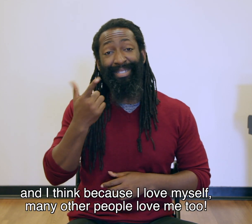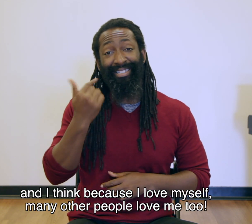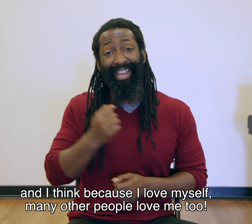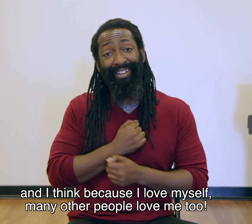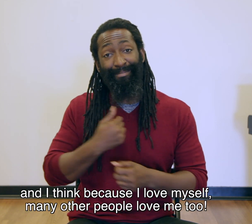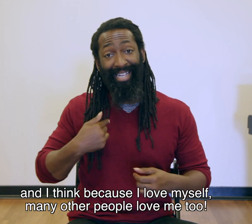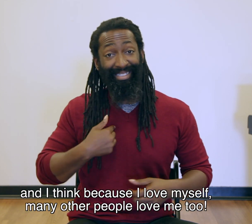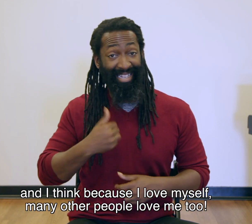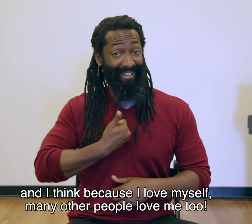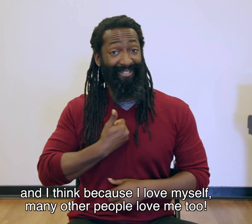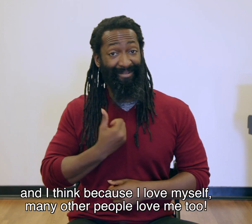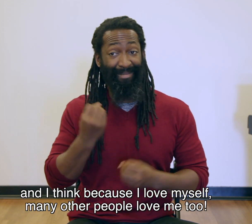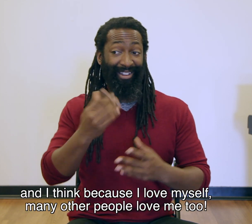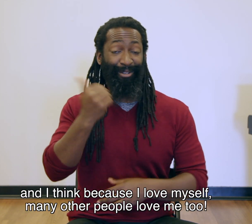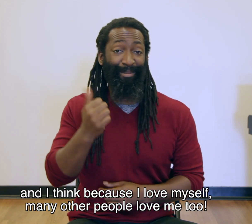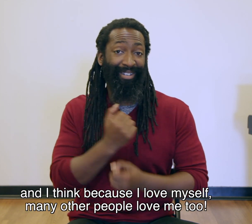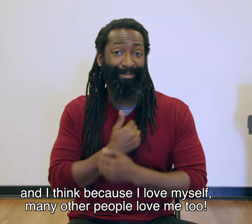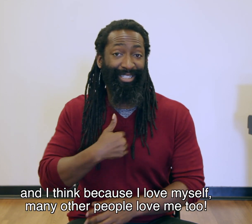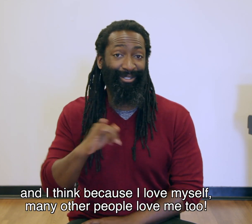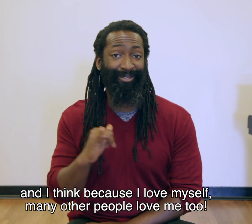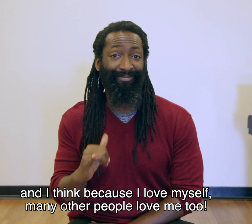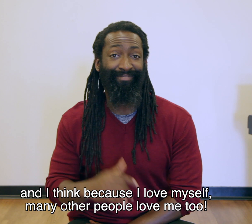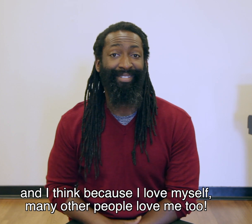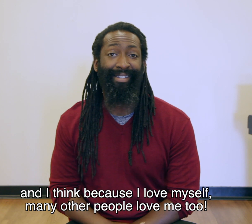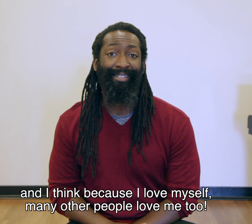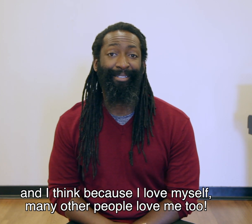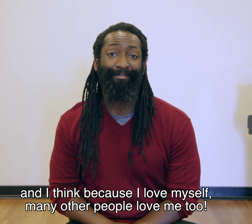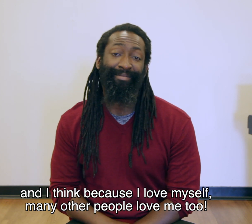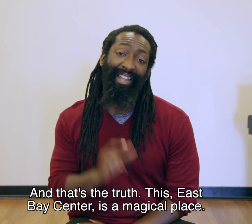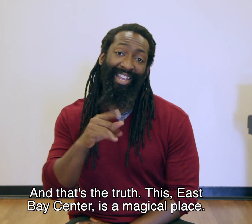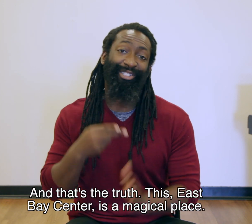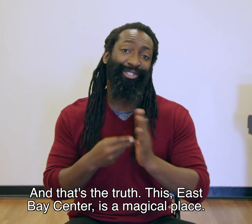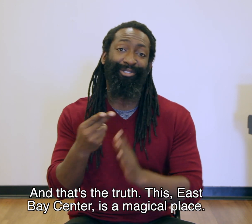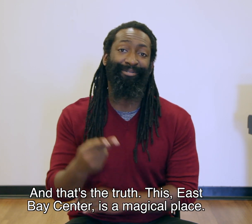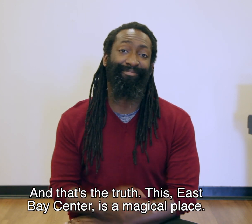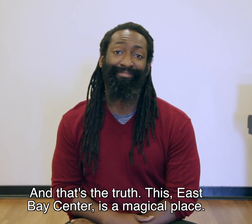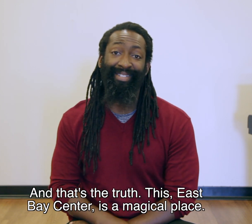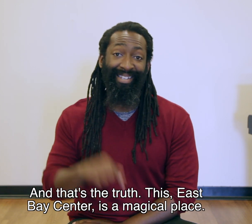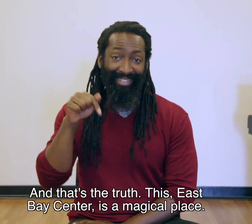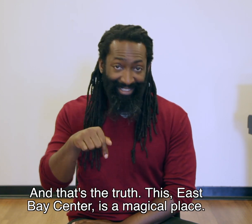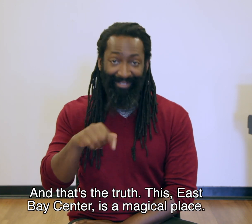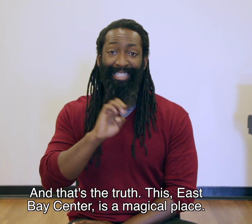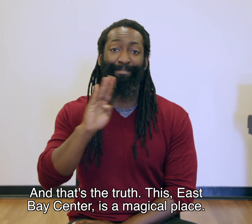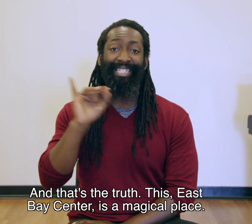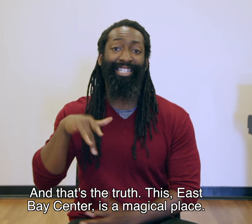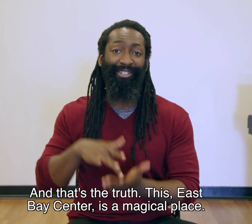because I love myself, many other people love me too. And that's the truth. This East Bay Center